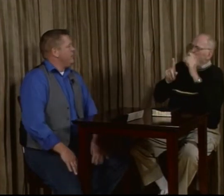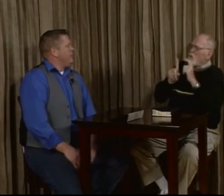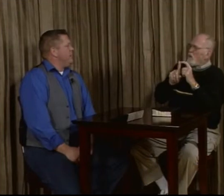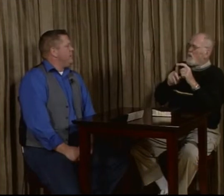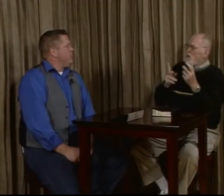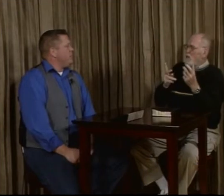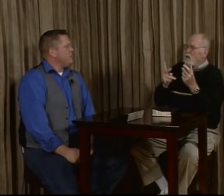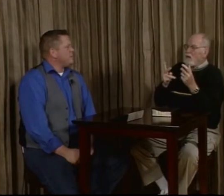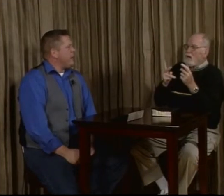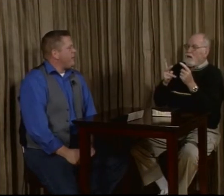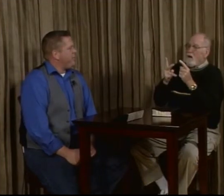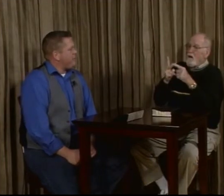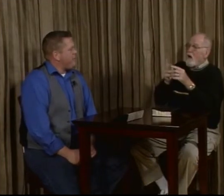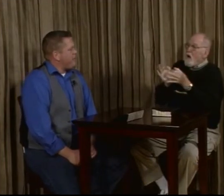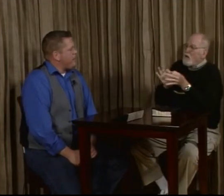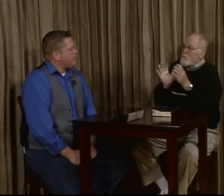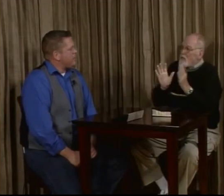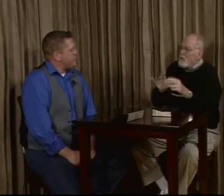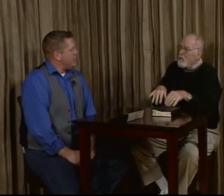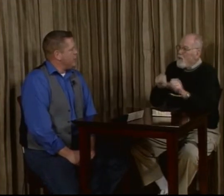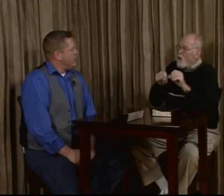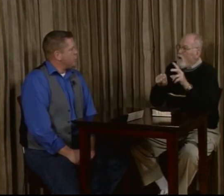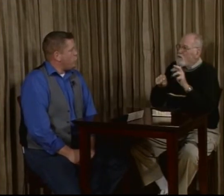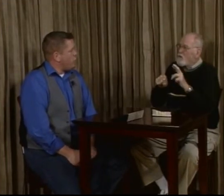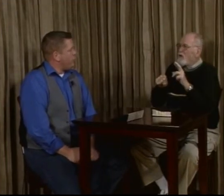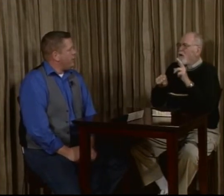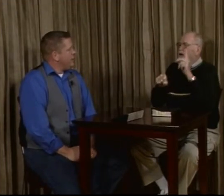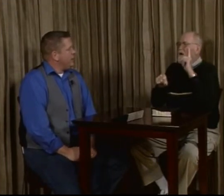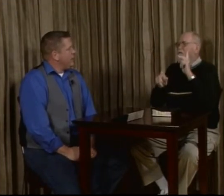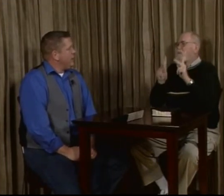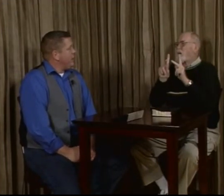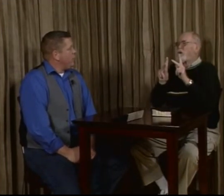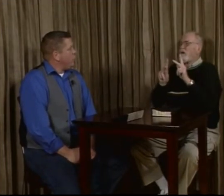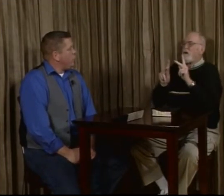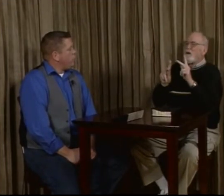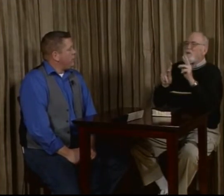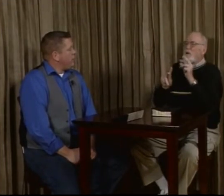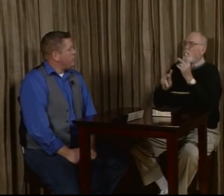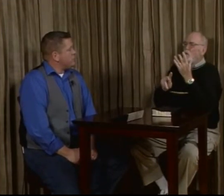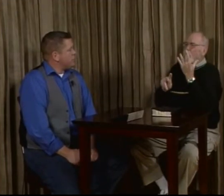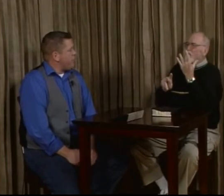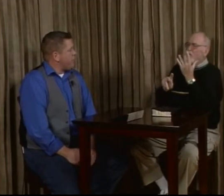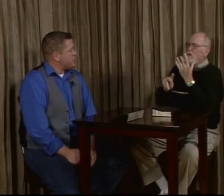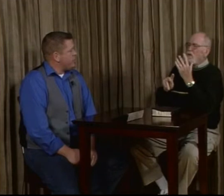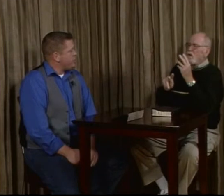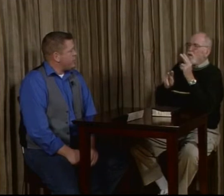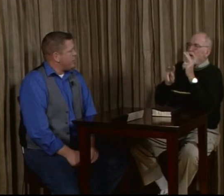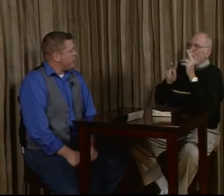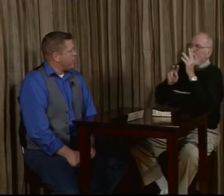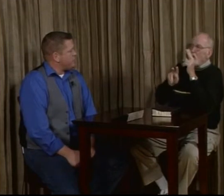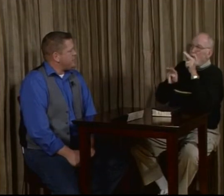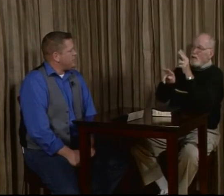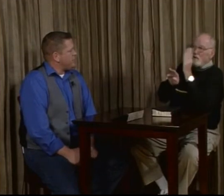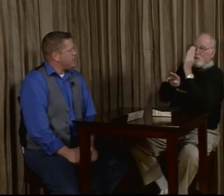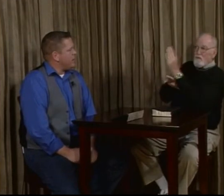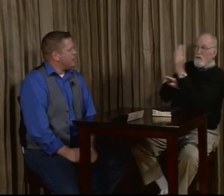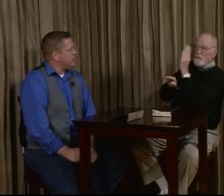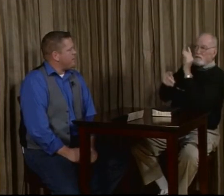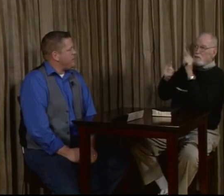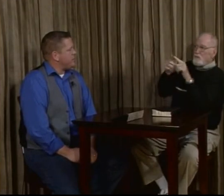boy, it's scary to think that they might be misunderstanding God's word. And then, you know, we've got to use interpreters, and we appreciate interpreters. But, boy, let's be honest, deaf people,